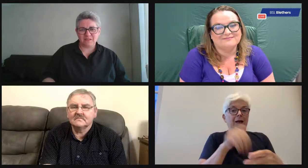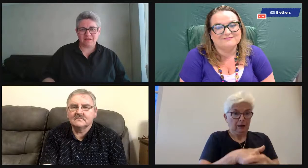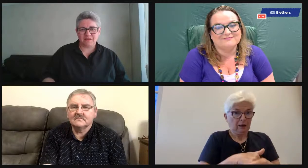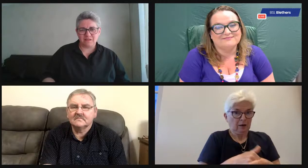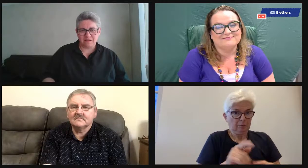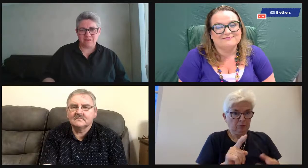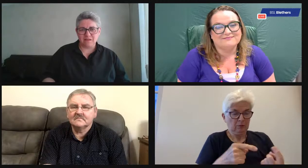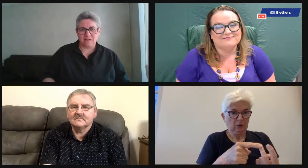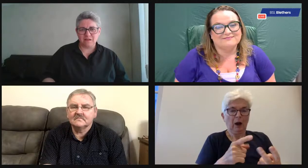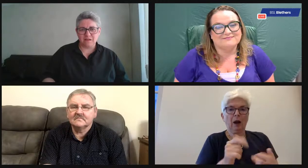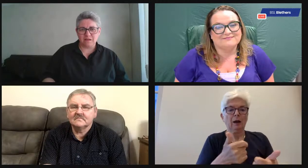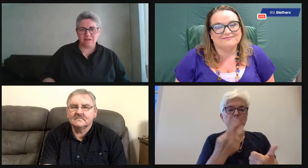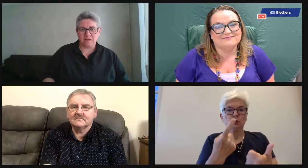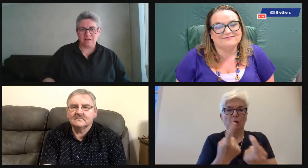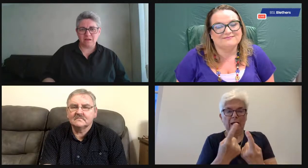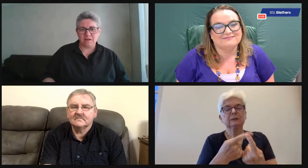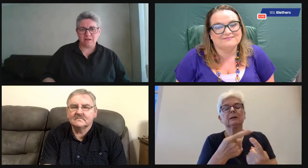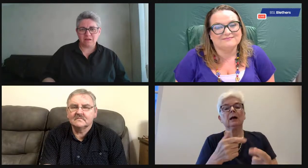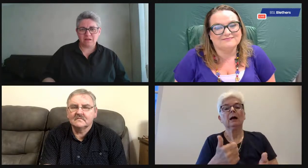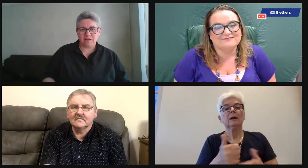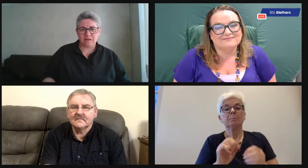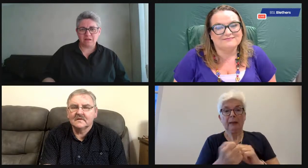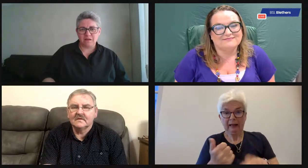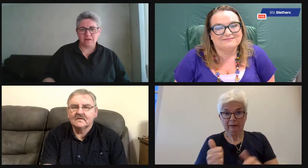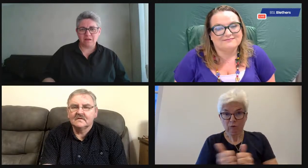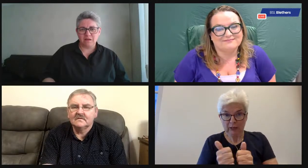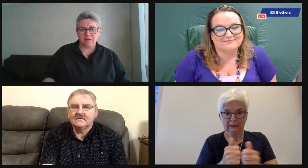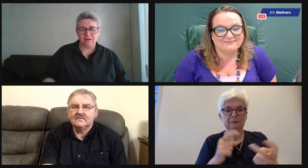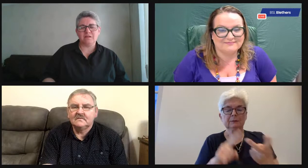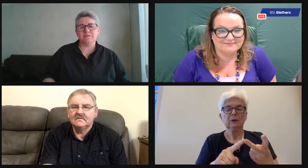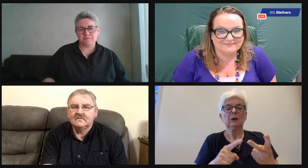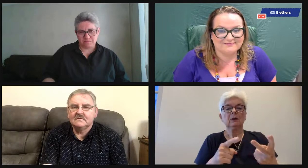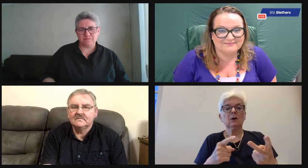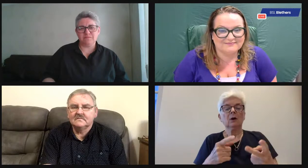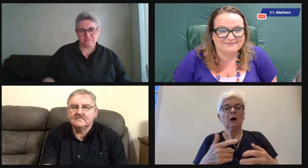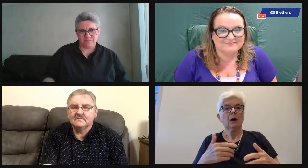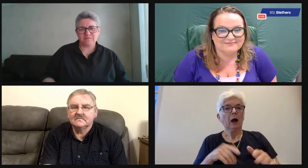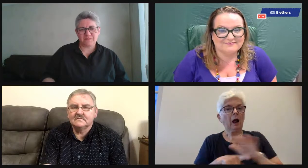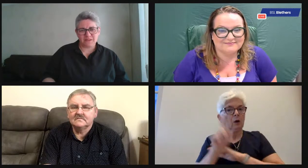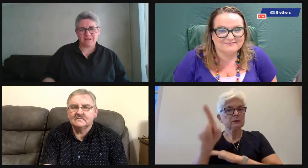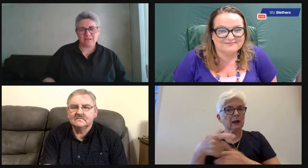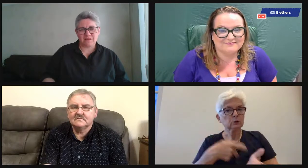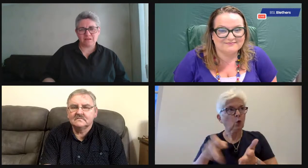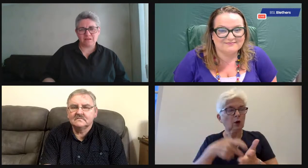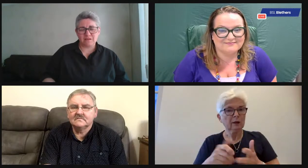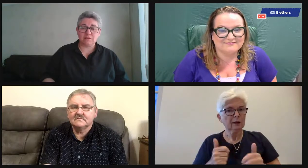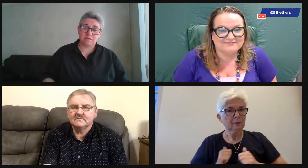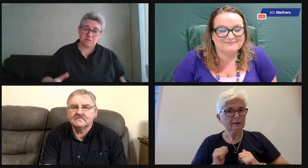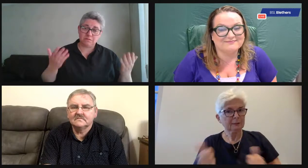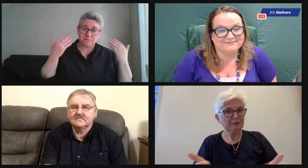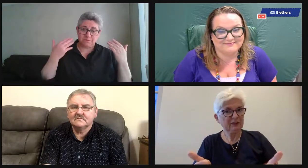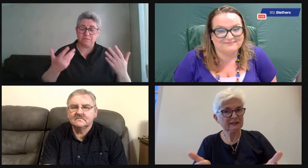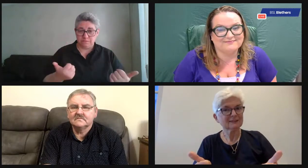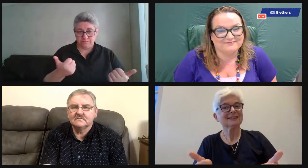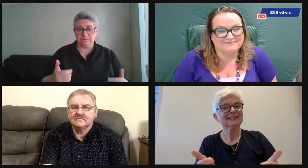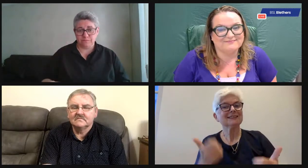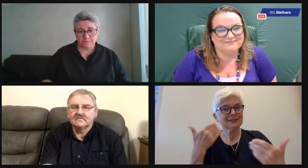But, you know, they got training on how to improve their photography. So that really helped me as well. I made friends. I was going outside. I was